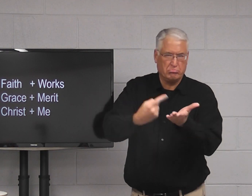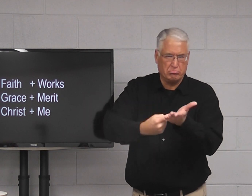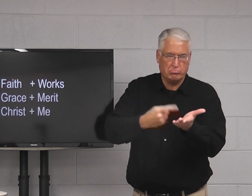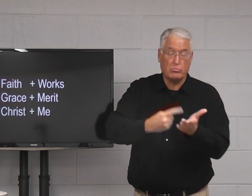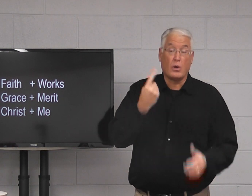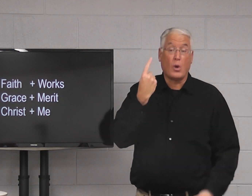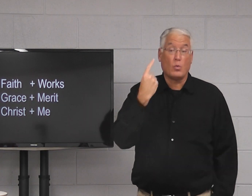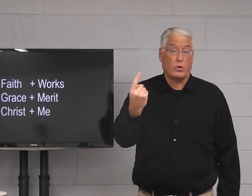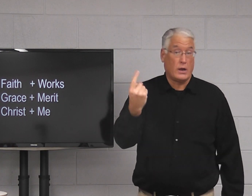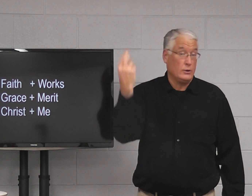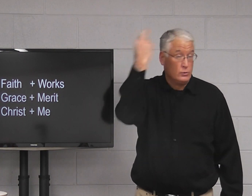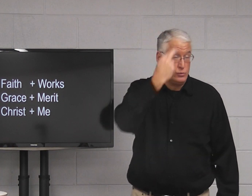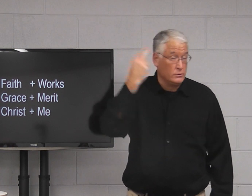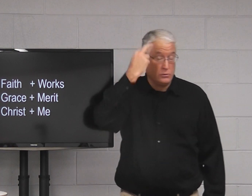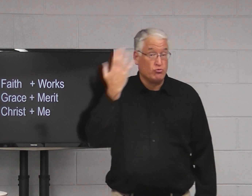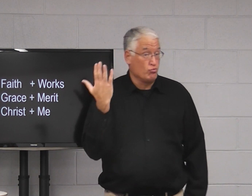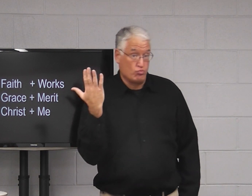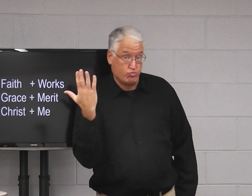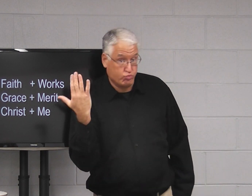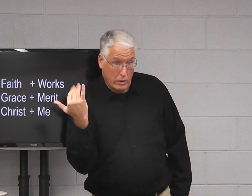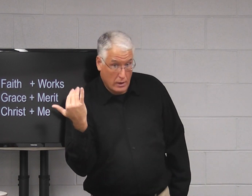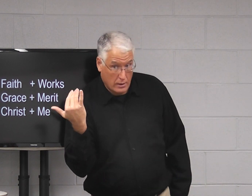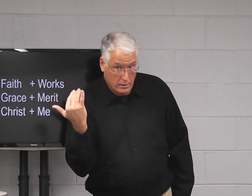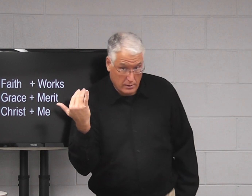and we will discuss it. One reason why.